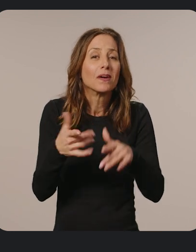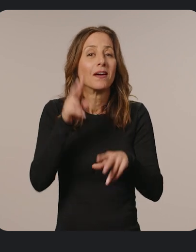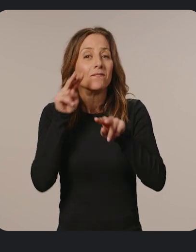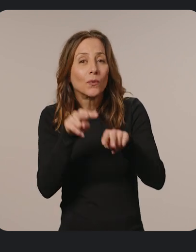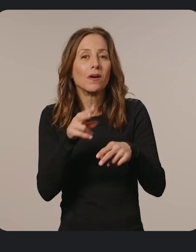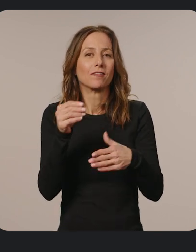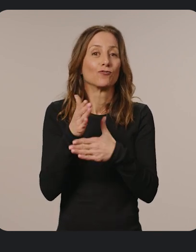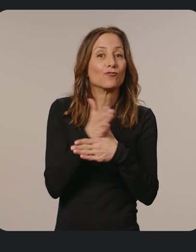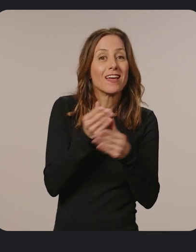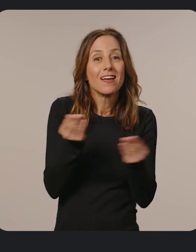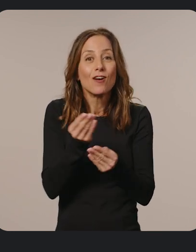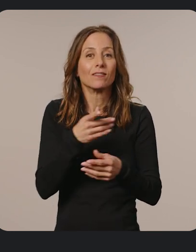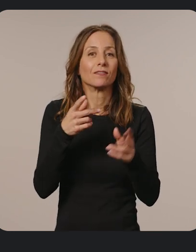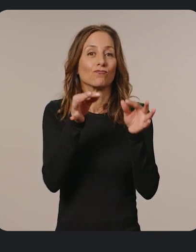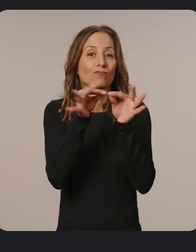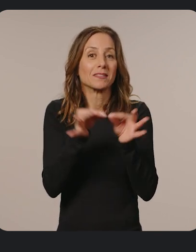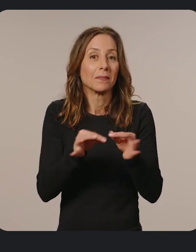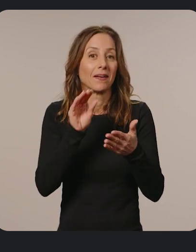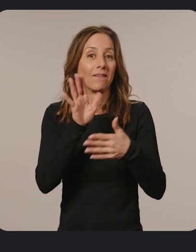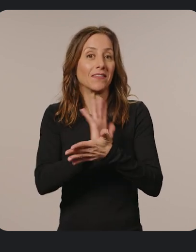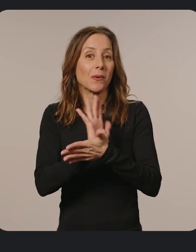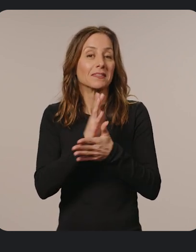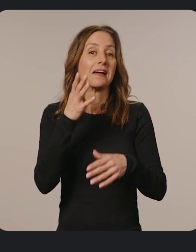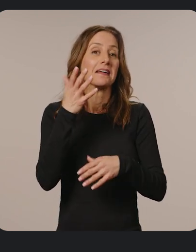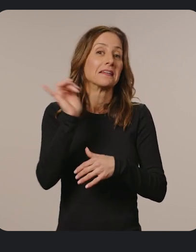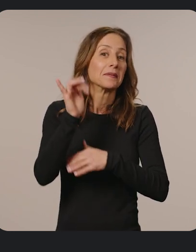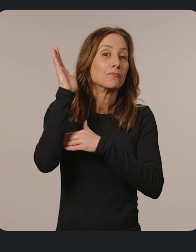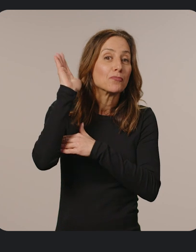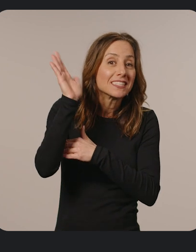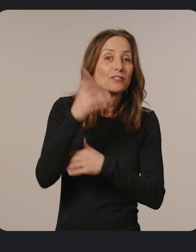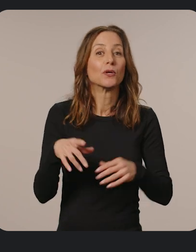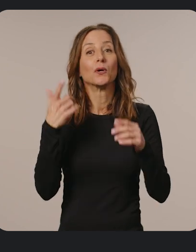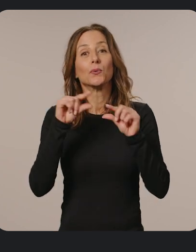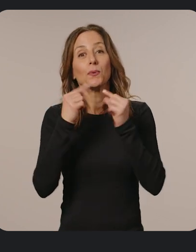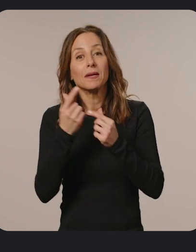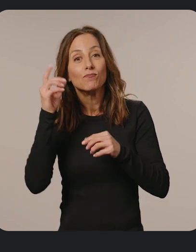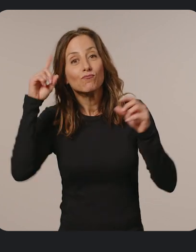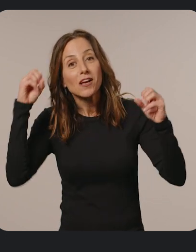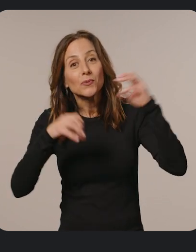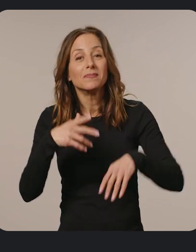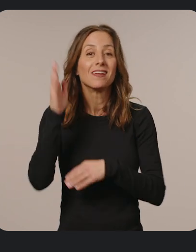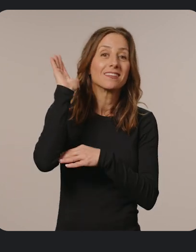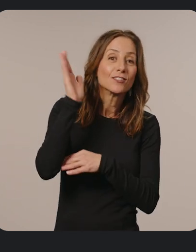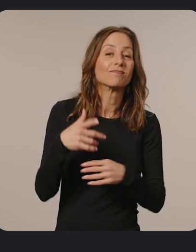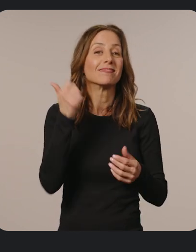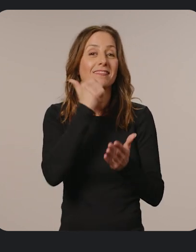view, and share transcribed videos and presentations, like group brainstorms, lectures, or daily lessons.